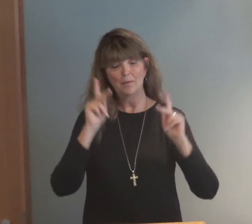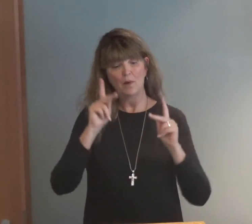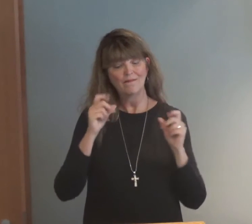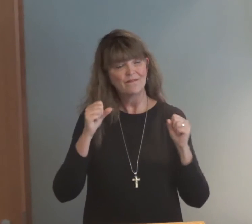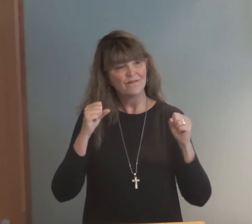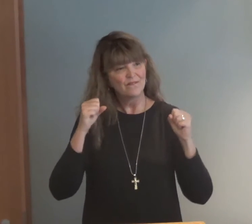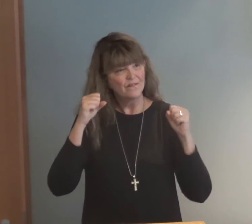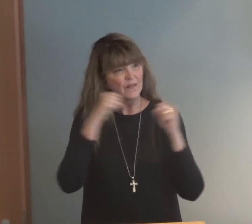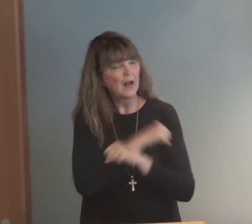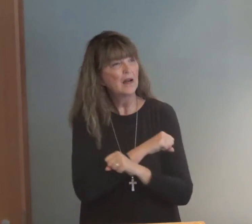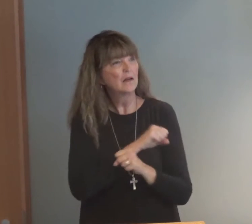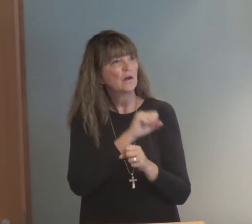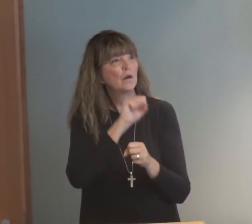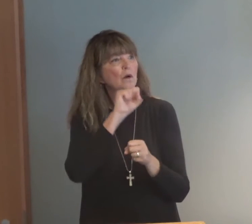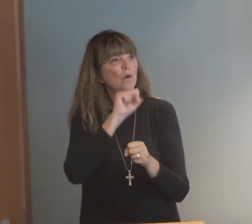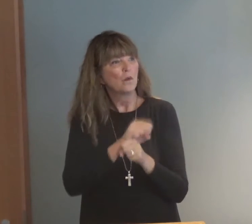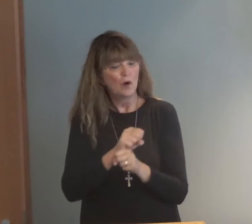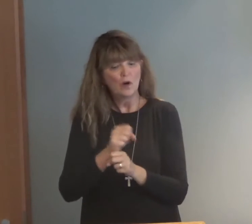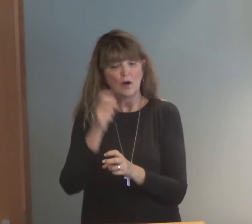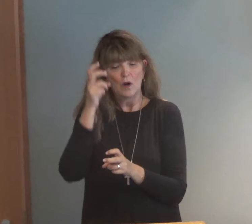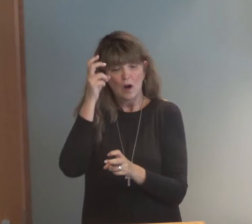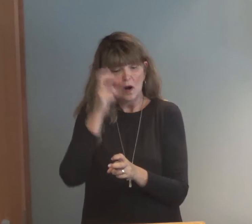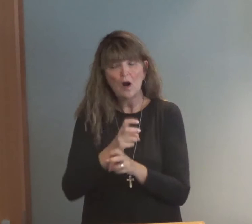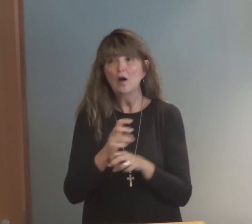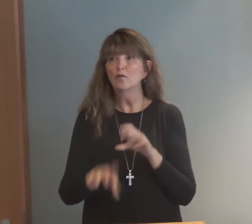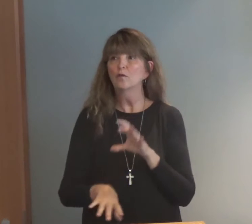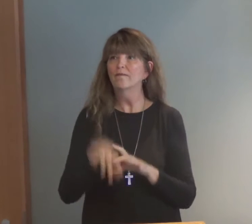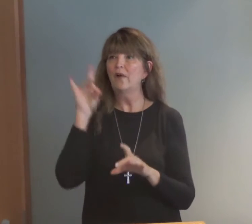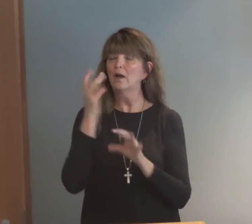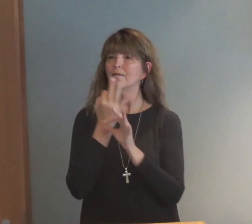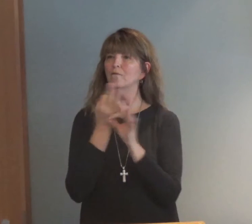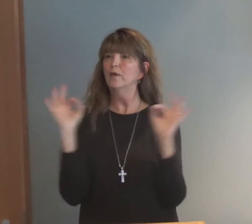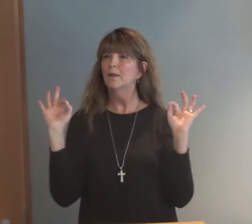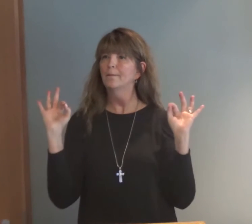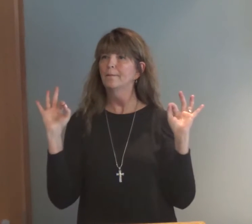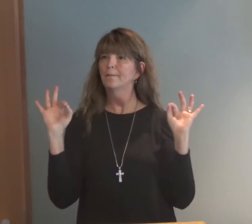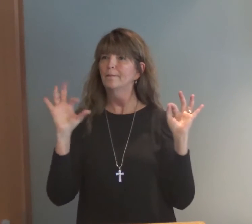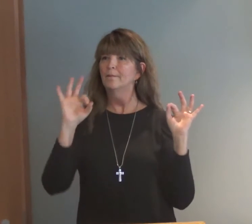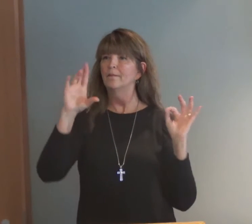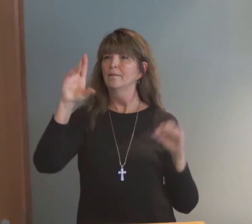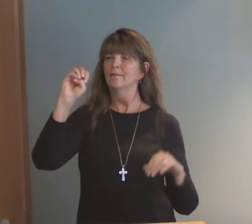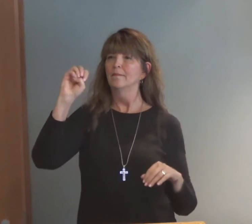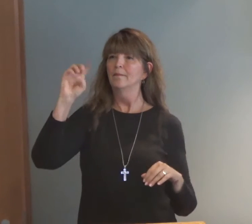Since the beginning of time people have fought and worked diligently to find freedom.